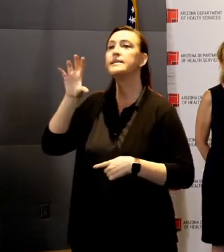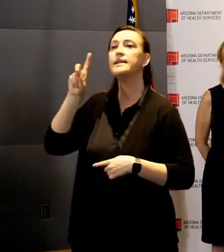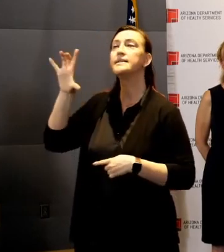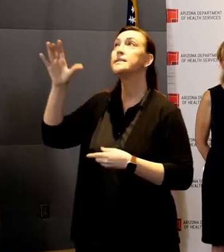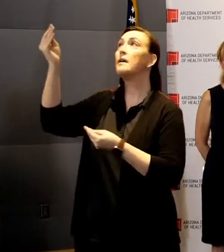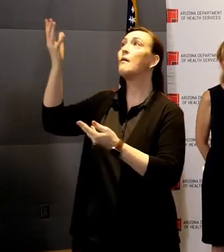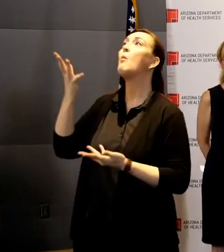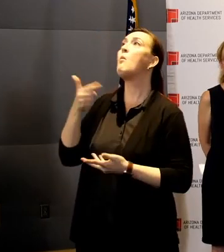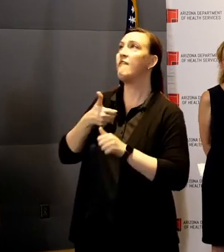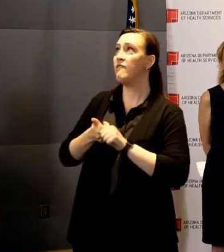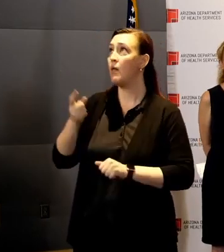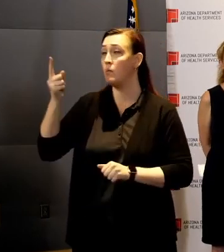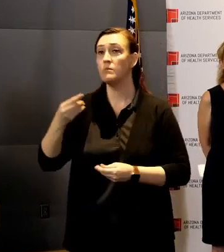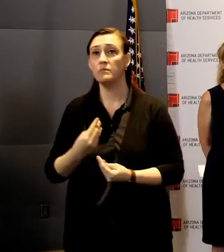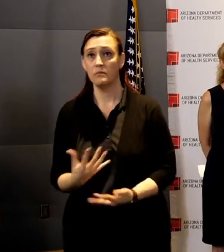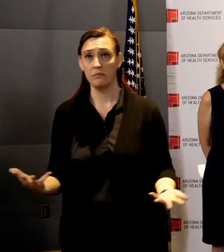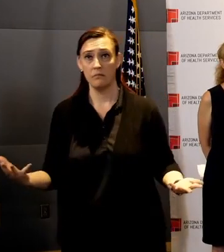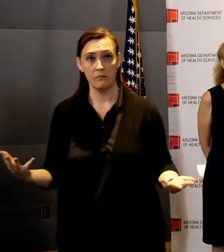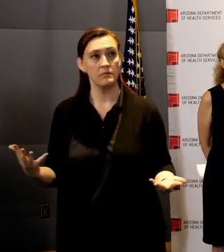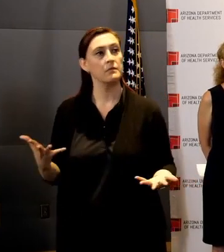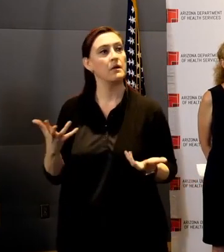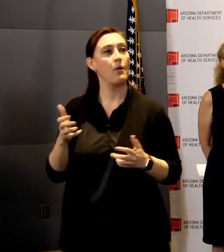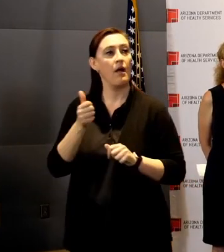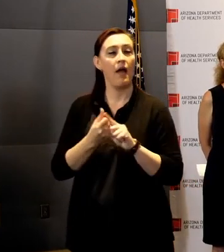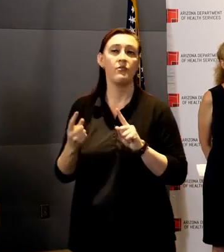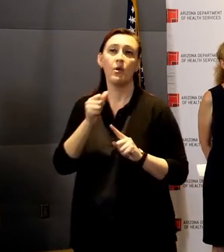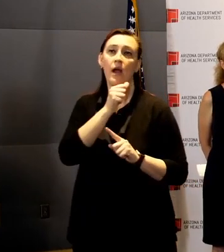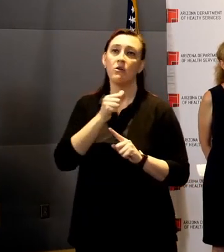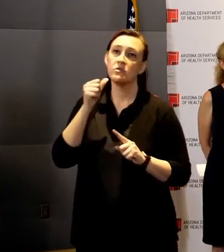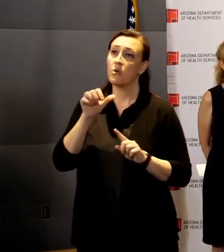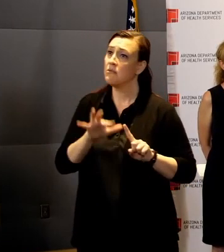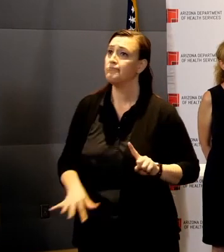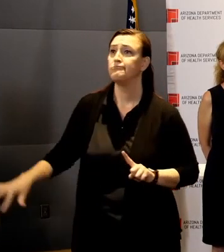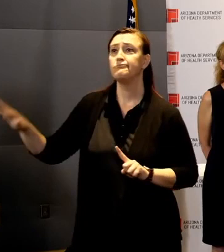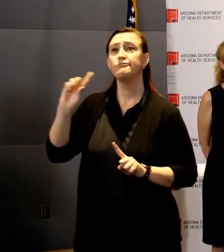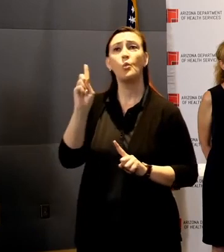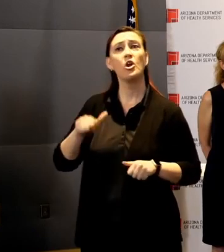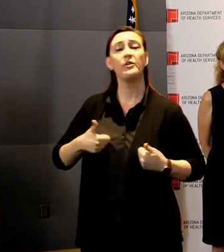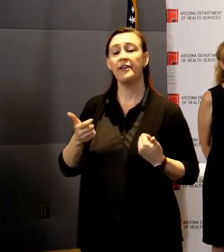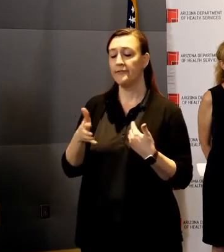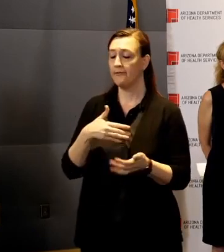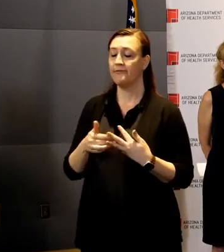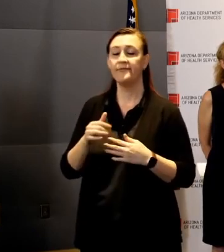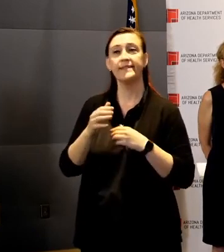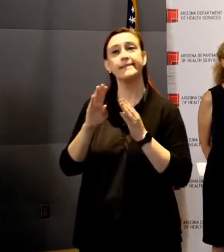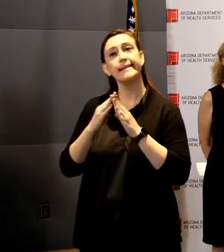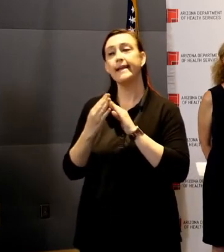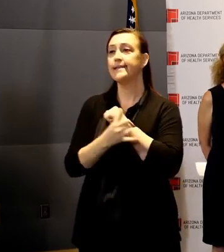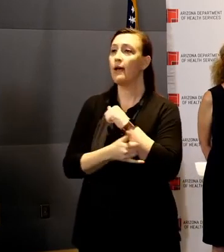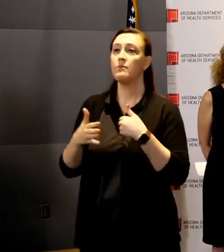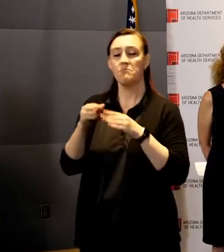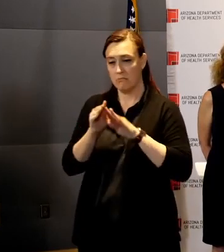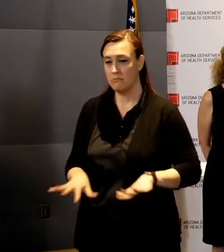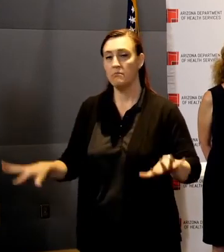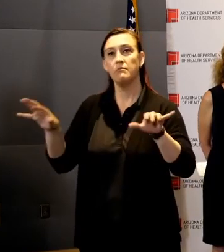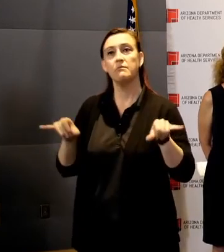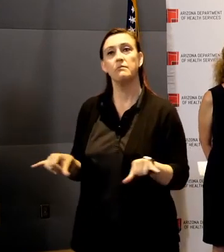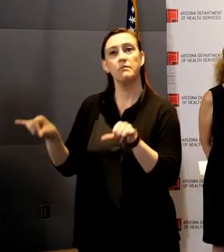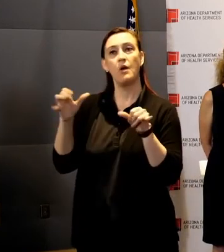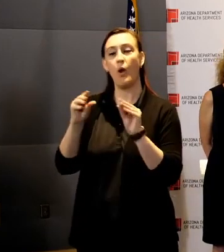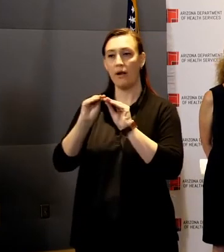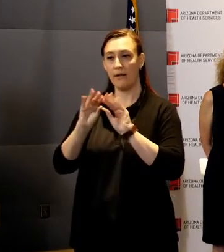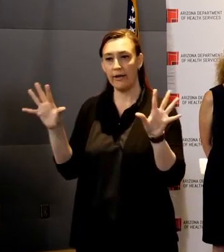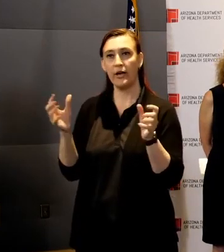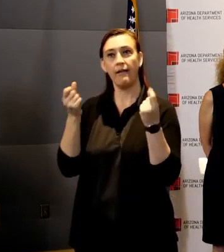so that the people of Arizona across all jurisdictions, cities and counties have clarity and